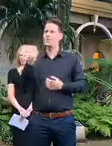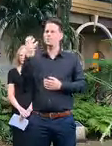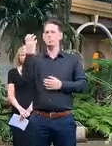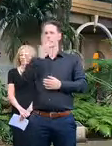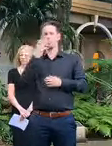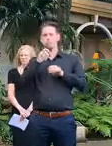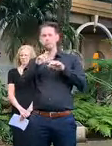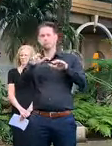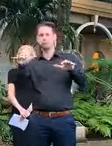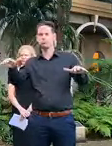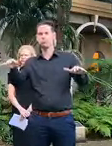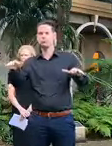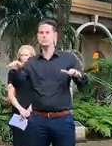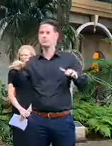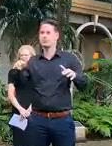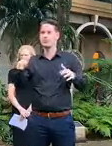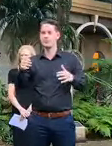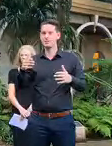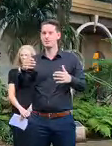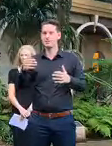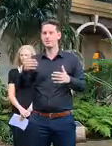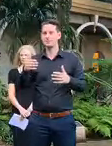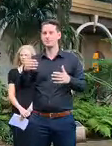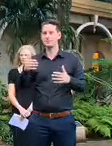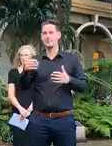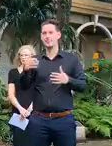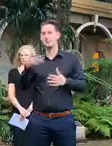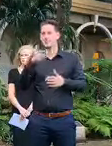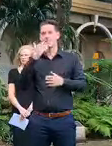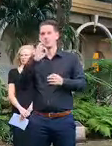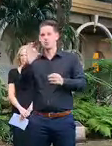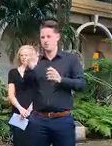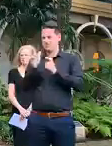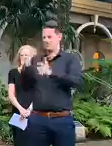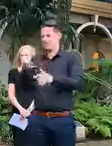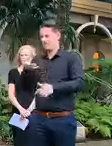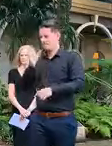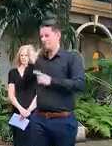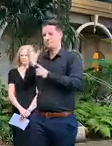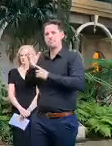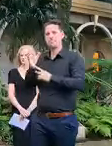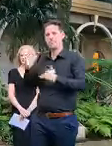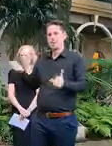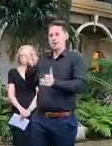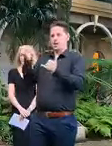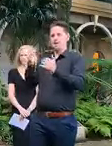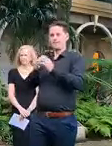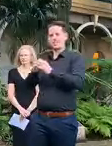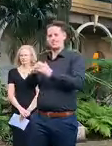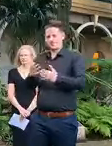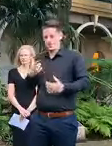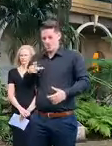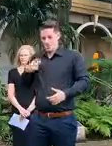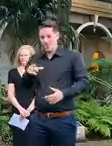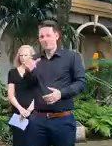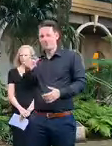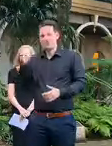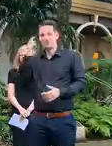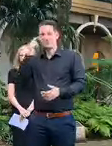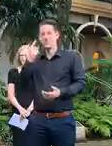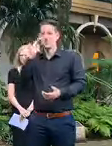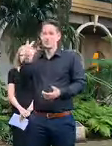there is no common sense in going to the pub and having a big night with your mates this weekend.